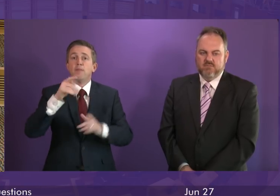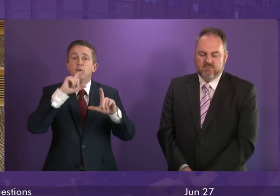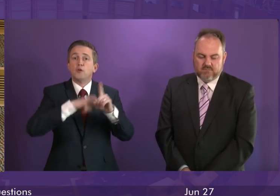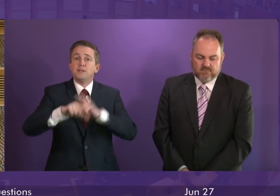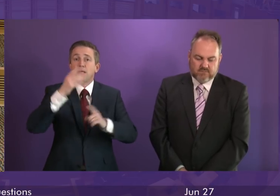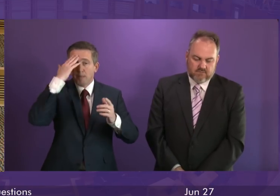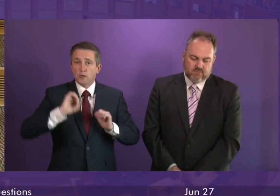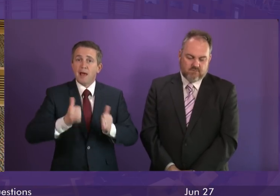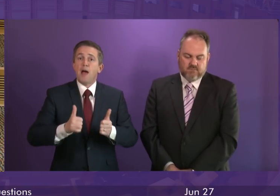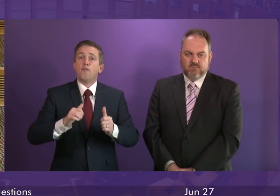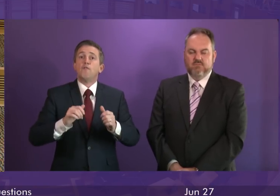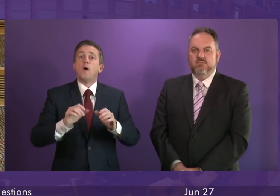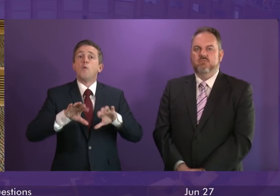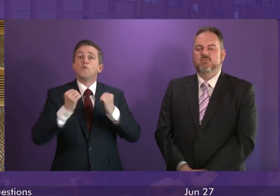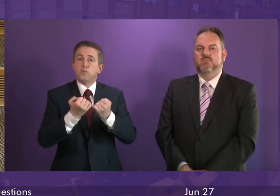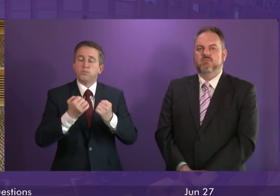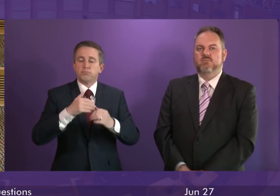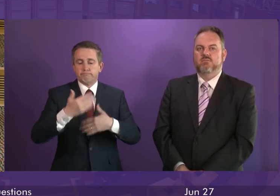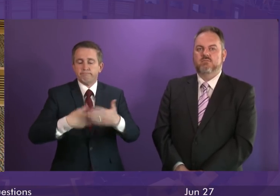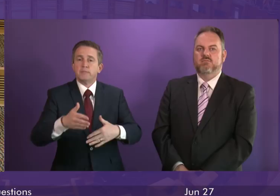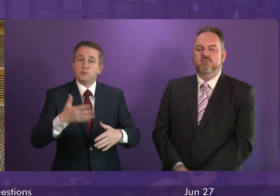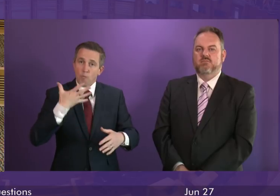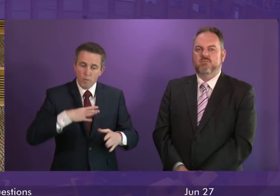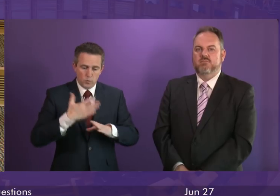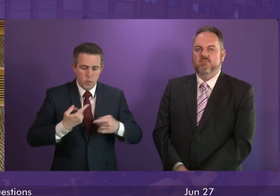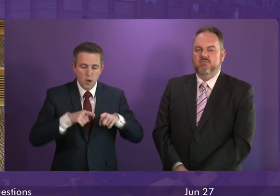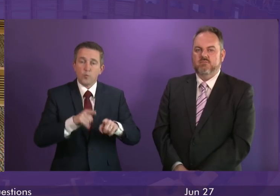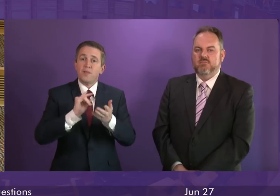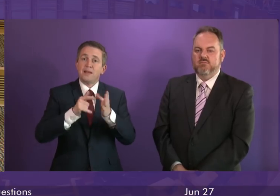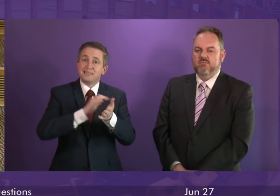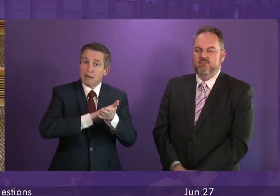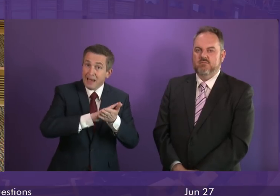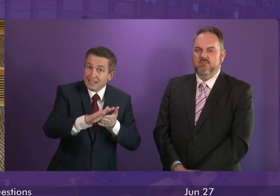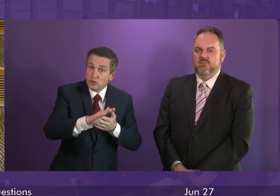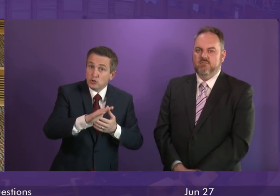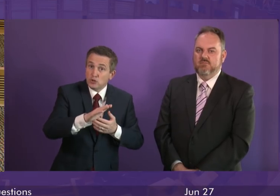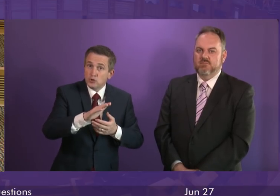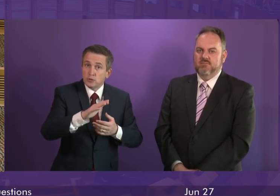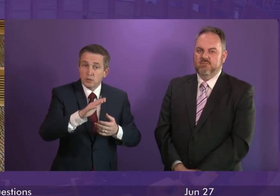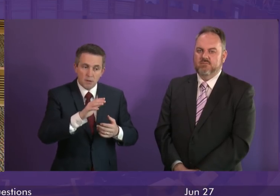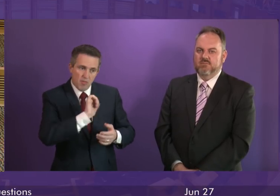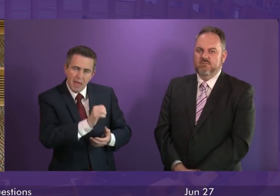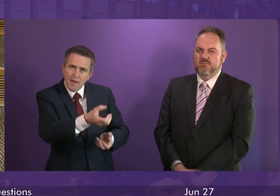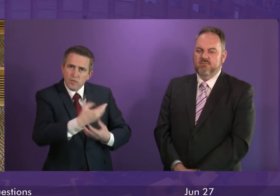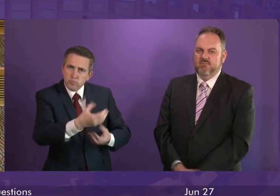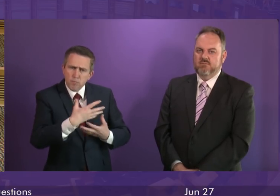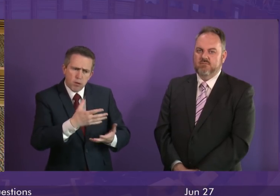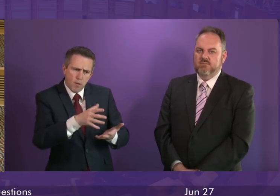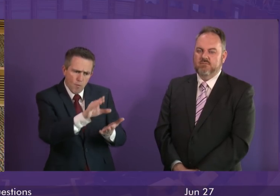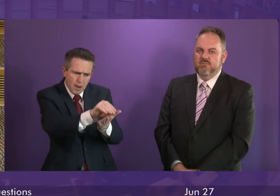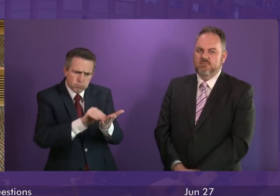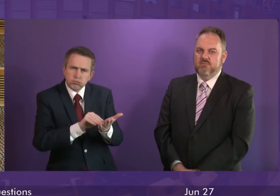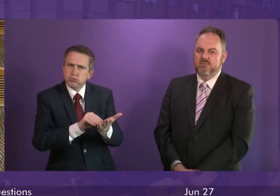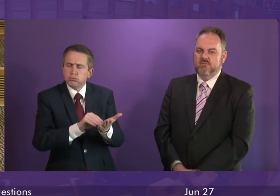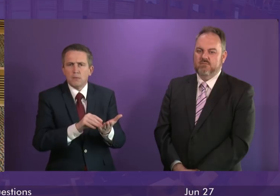spoke about in my earlier answers. So we work closely with organisations like Sam H. We always take seriously what they say and we always take